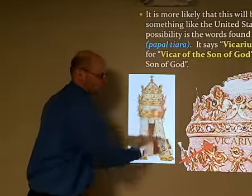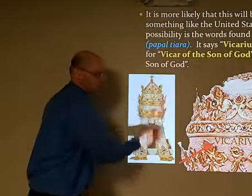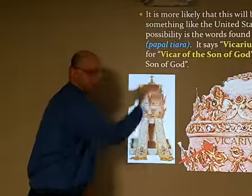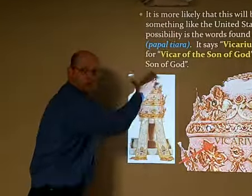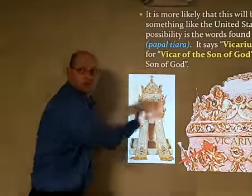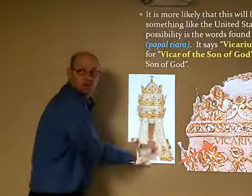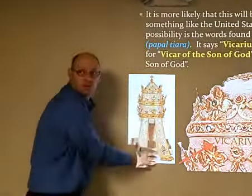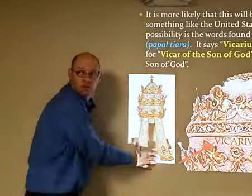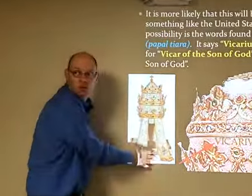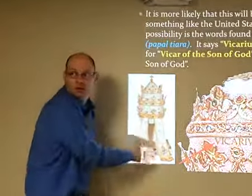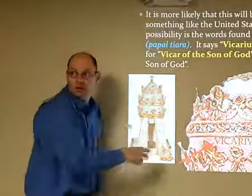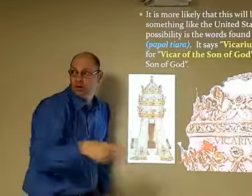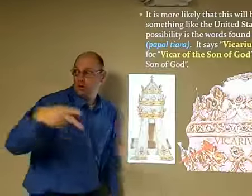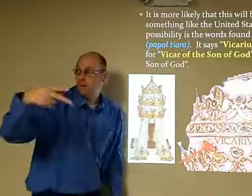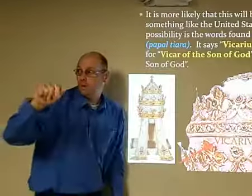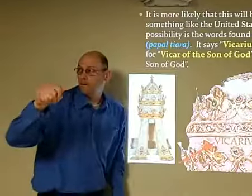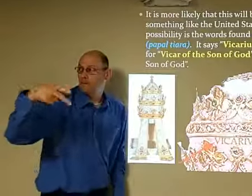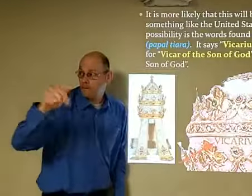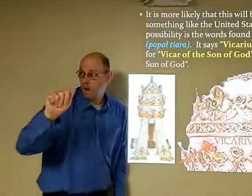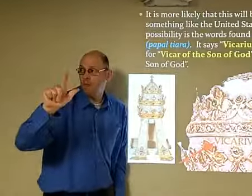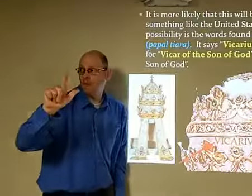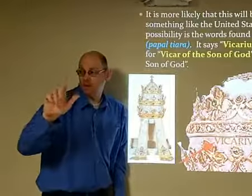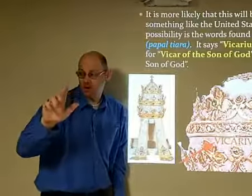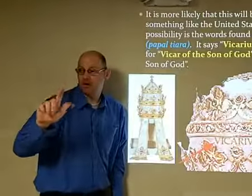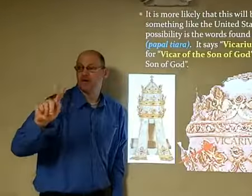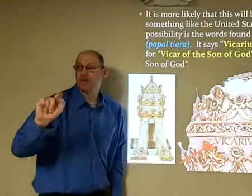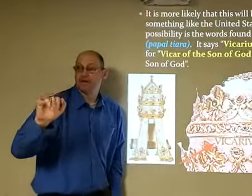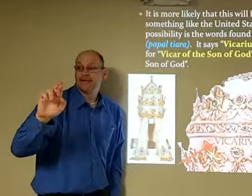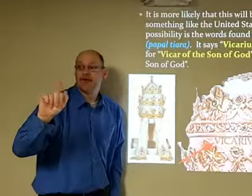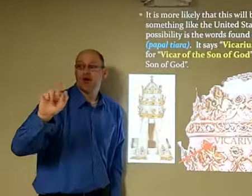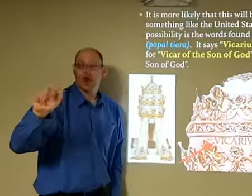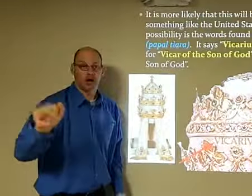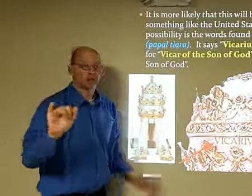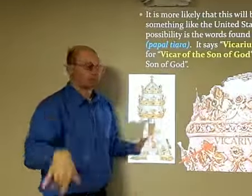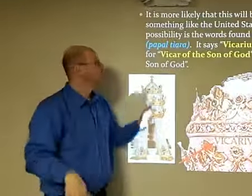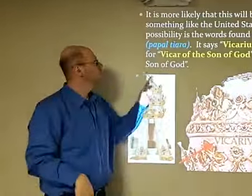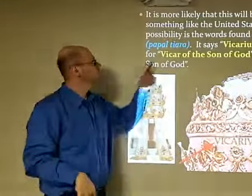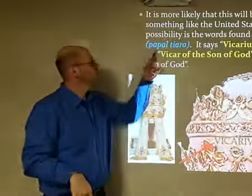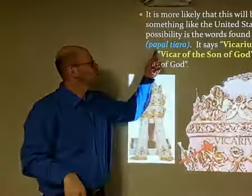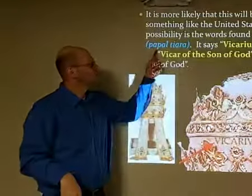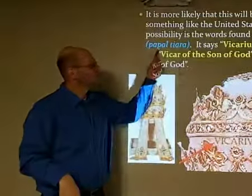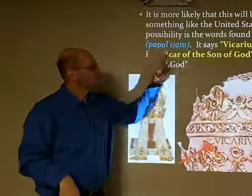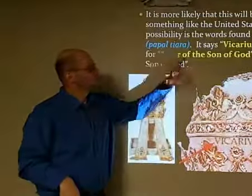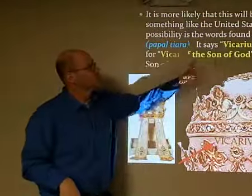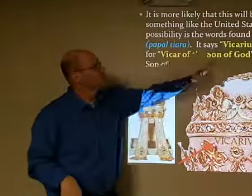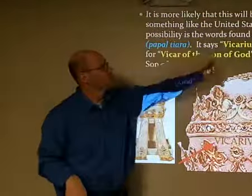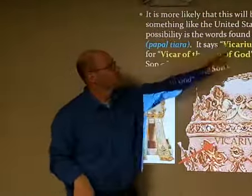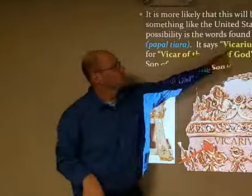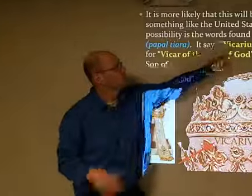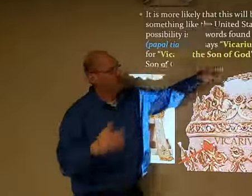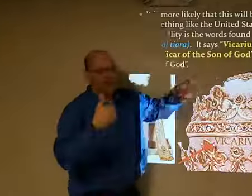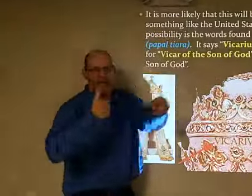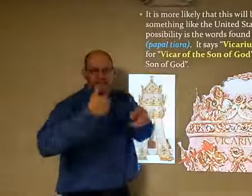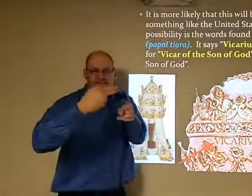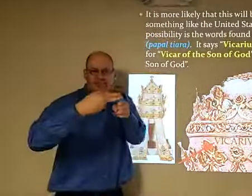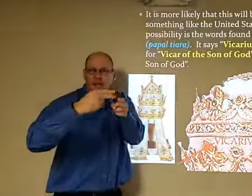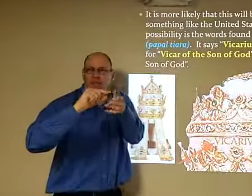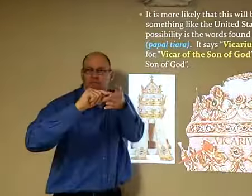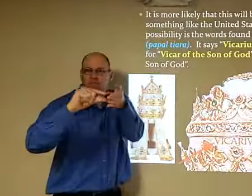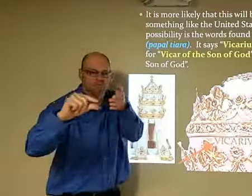in this lesson it's talking about what the Pope wears he wears a crown it's called a papal tiara and on that tiara it has the